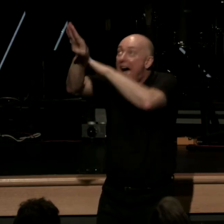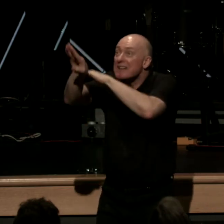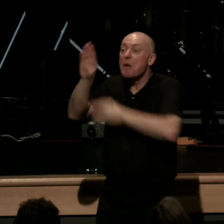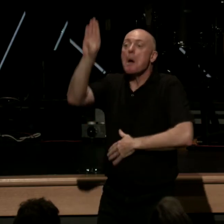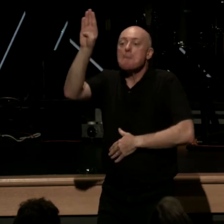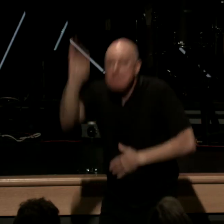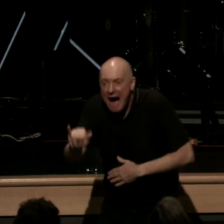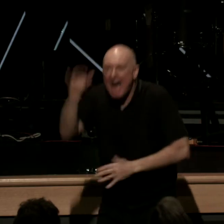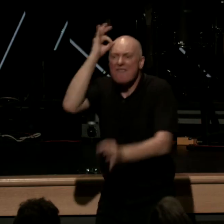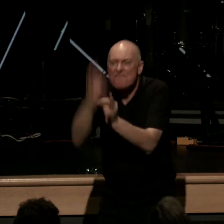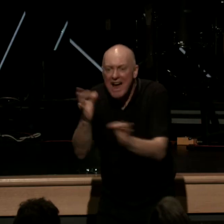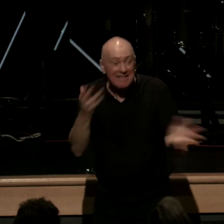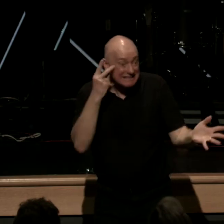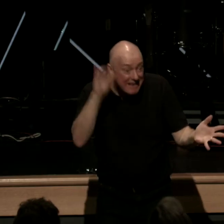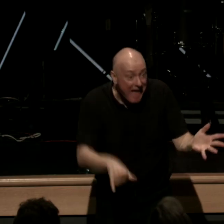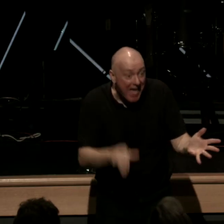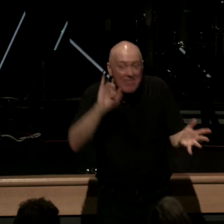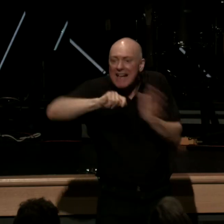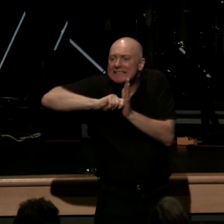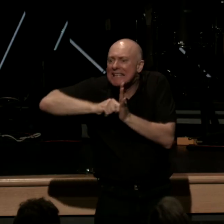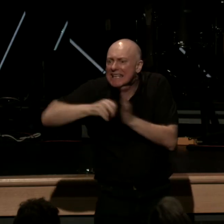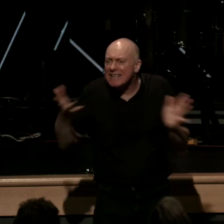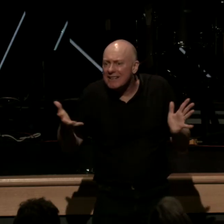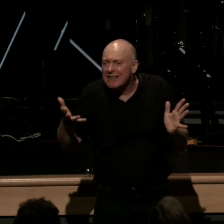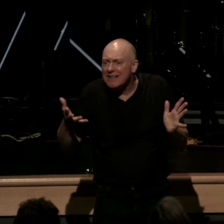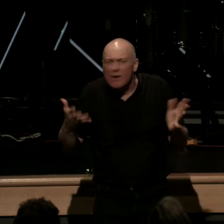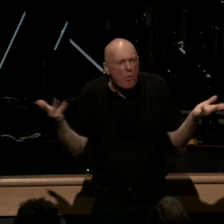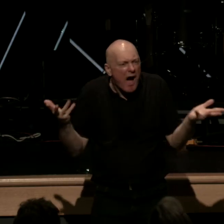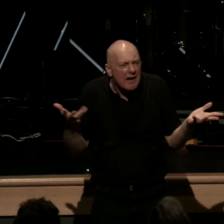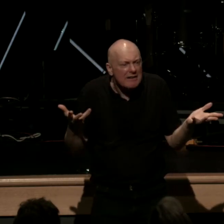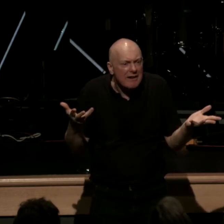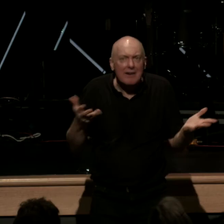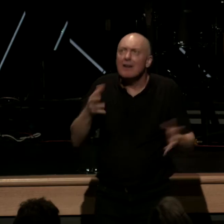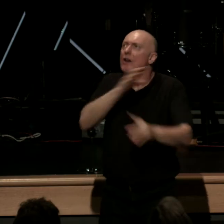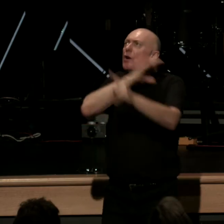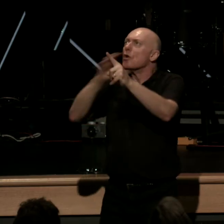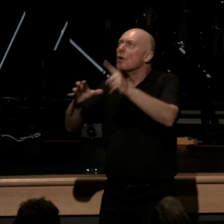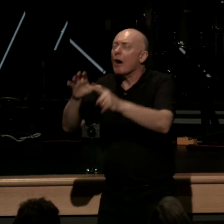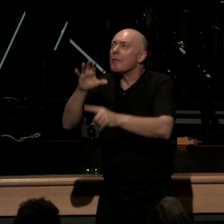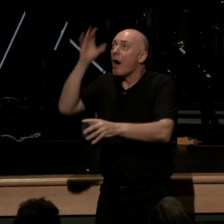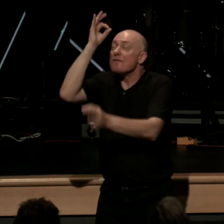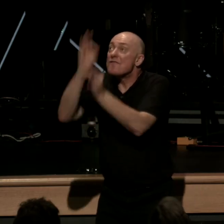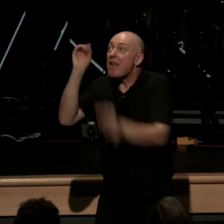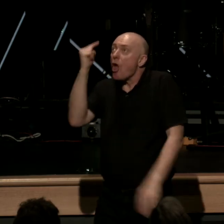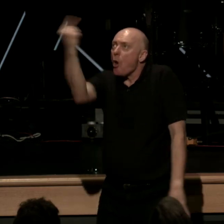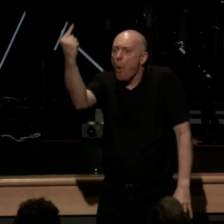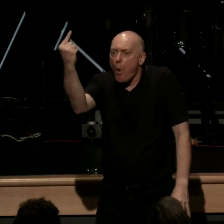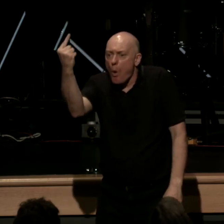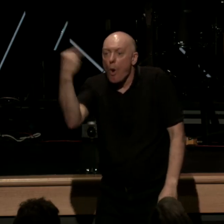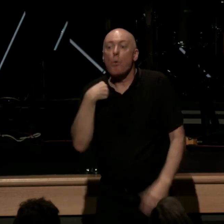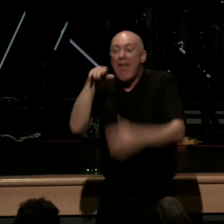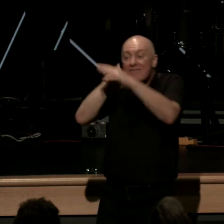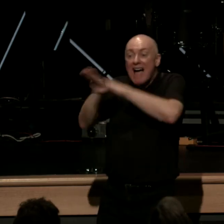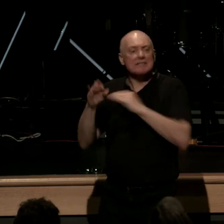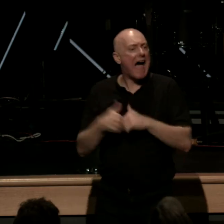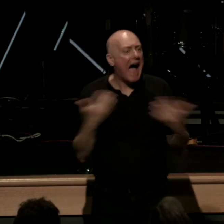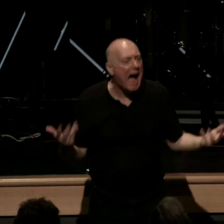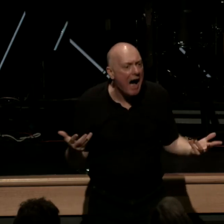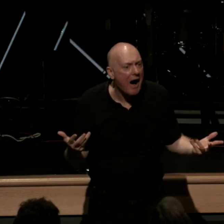faith see there's the key there's the key what solo fide what gives us access access means the right to enter